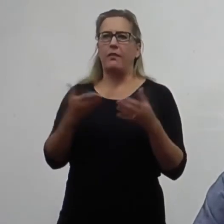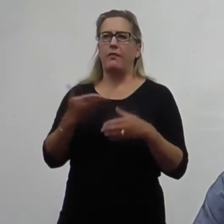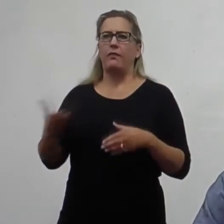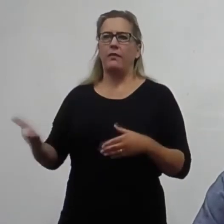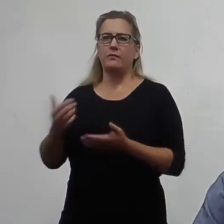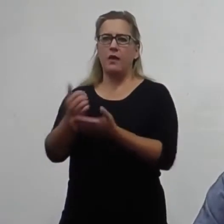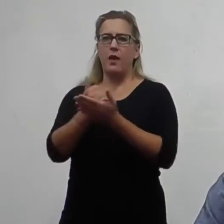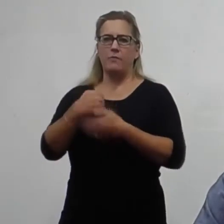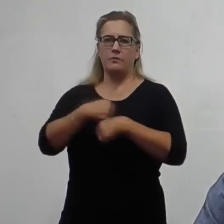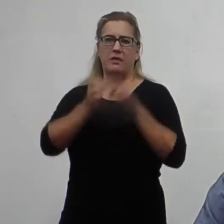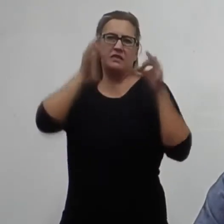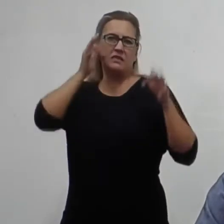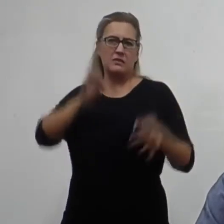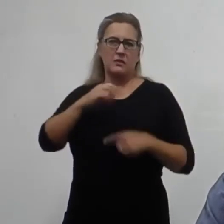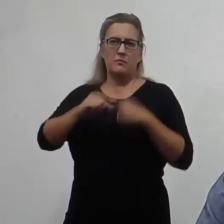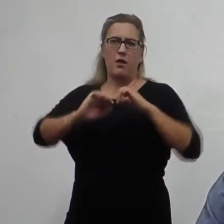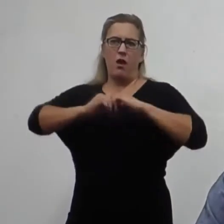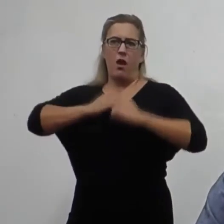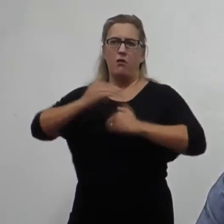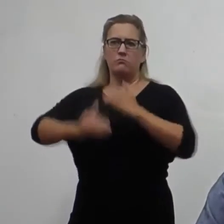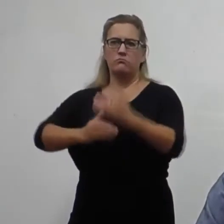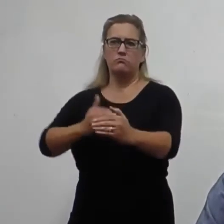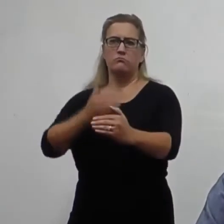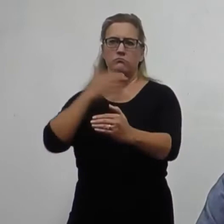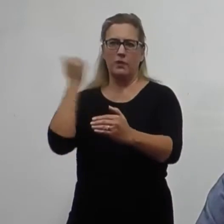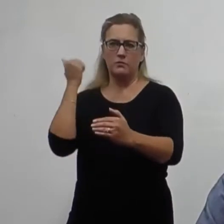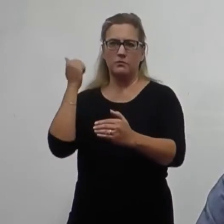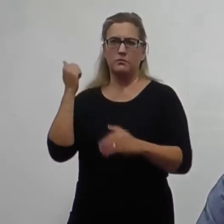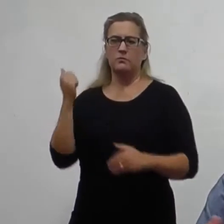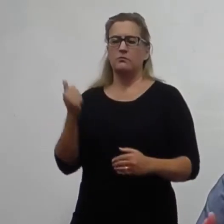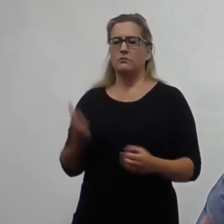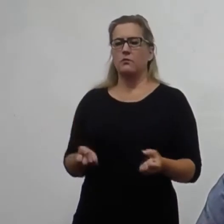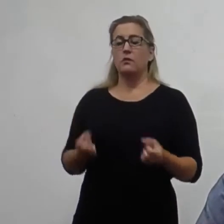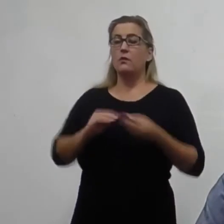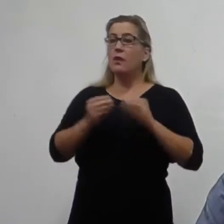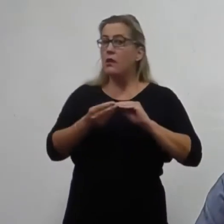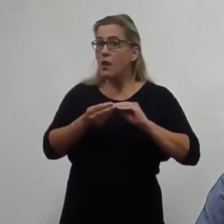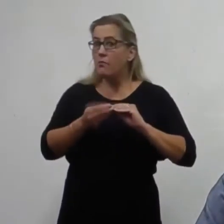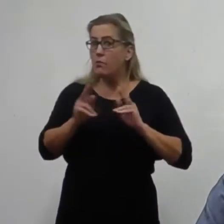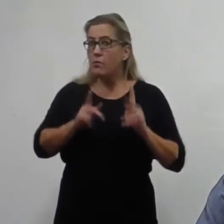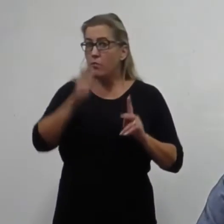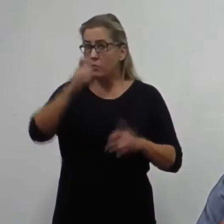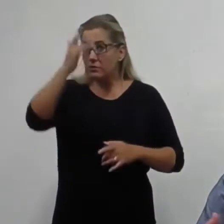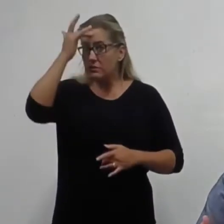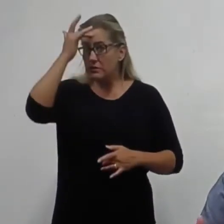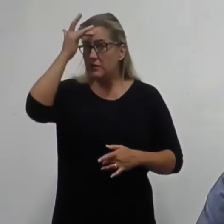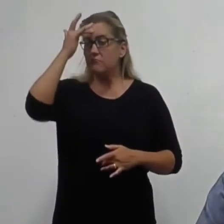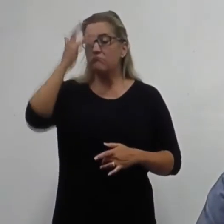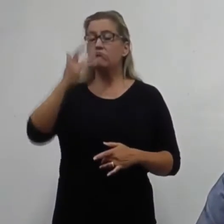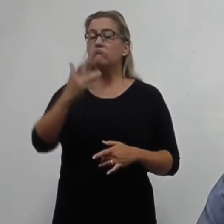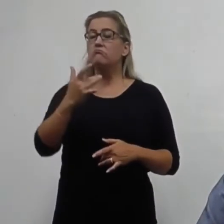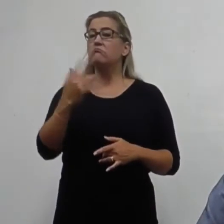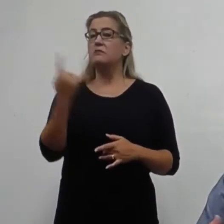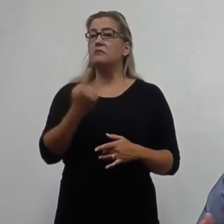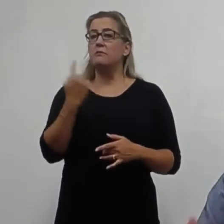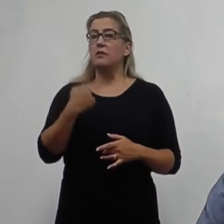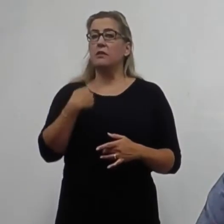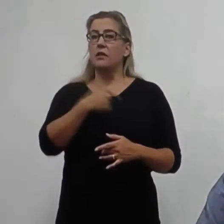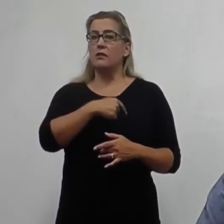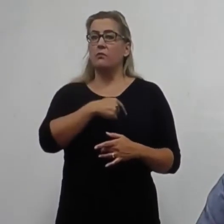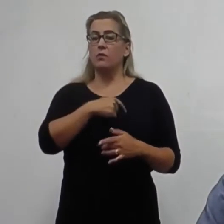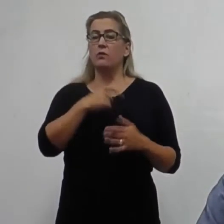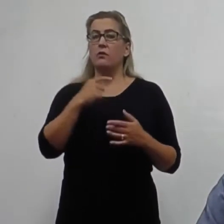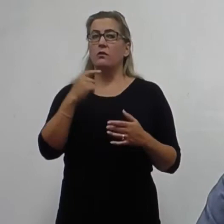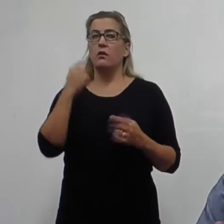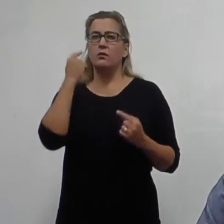play into decisions about how we move forward. Certainly, the number of cases is consequential. It's certainly worrying that